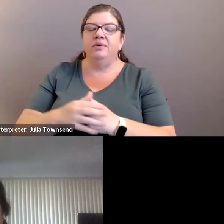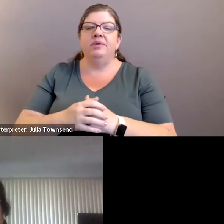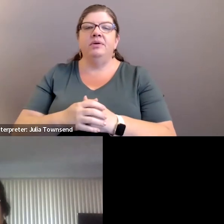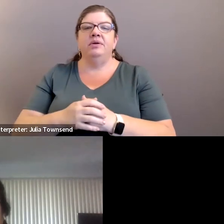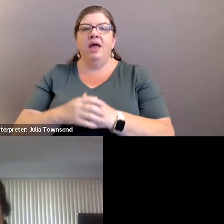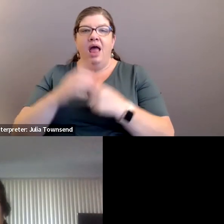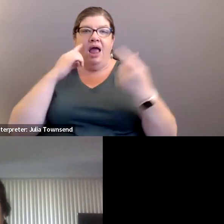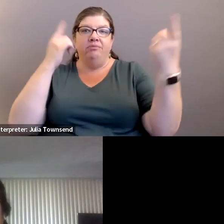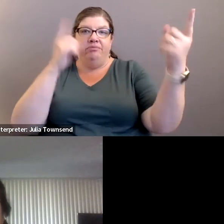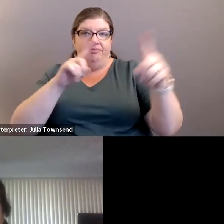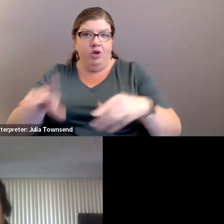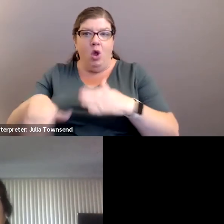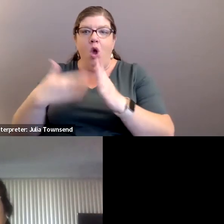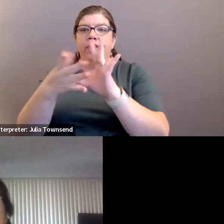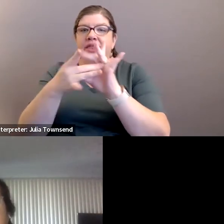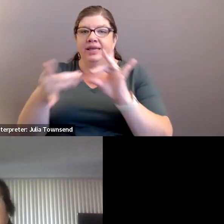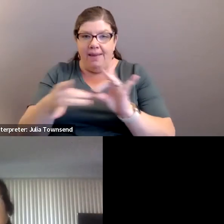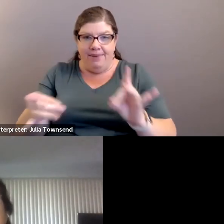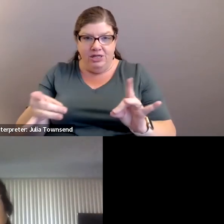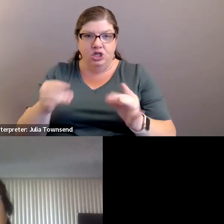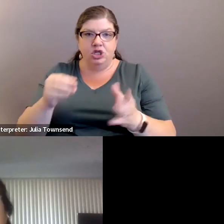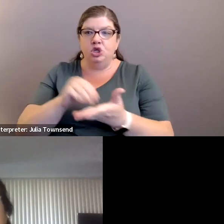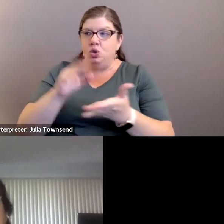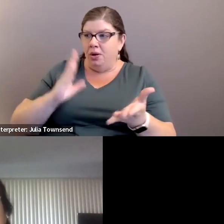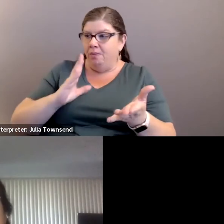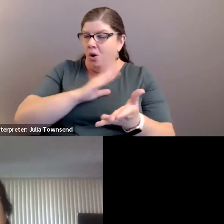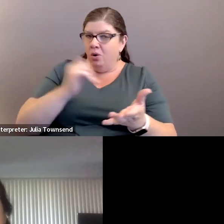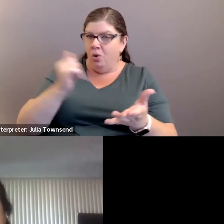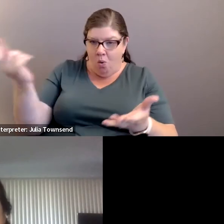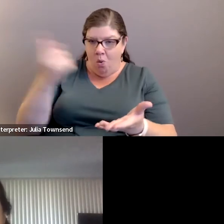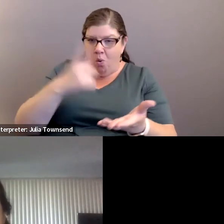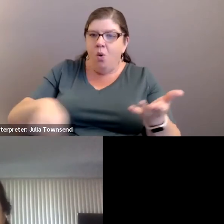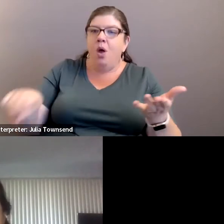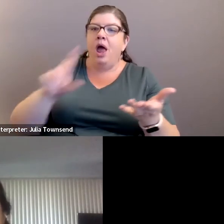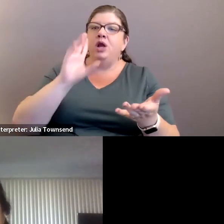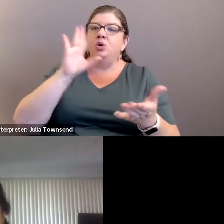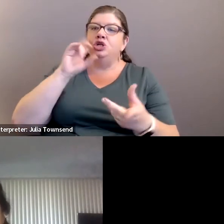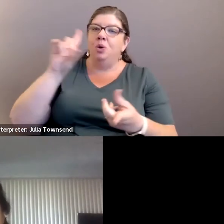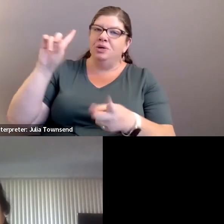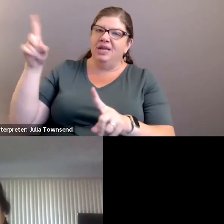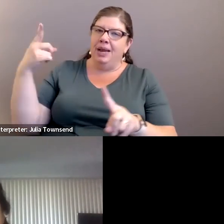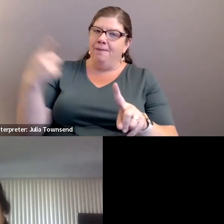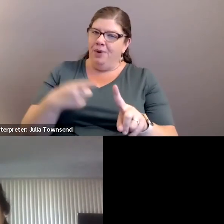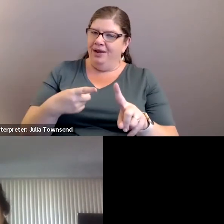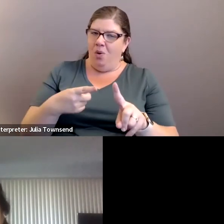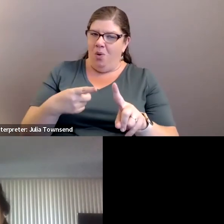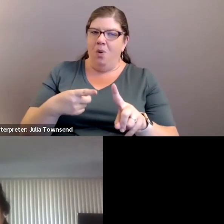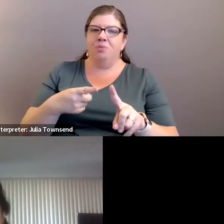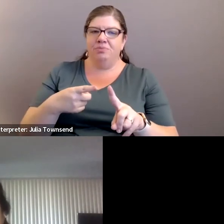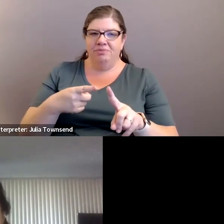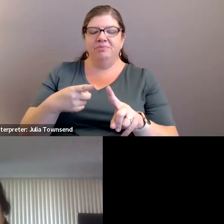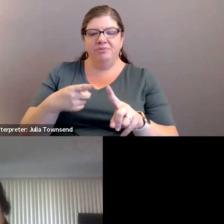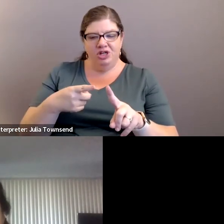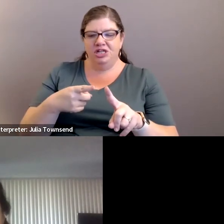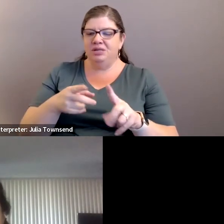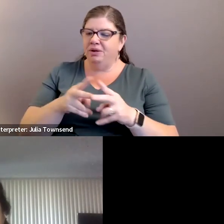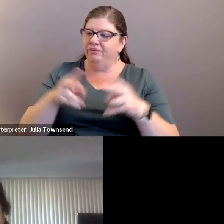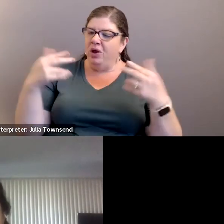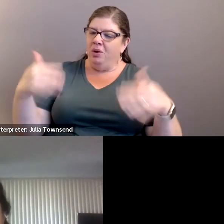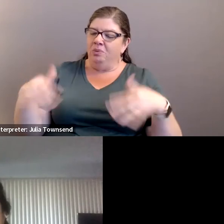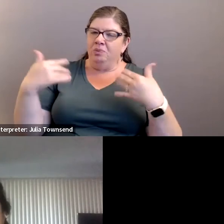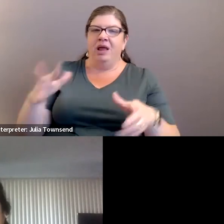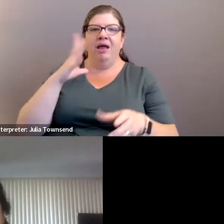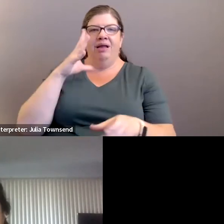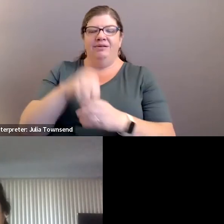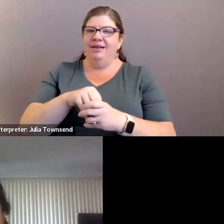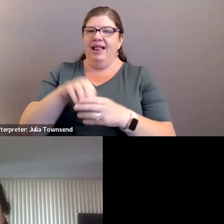echo all the comments um student board member all the way around here and I knew she's gonna bring it home because she's very she's all been in very much in town